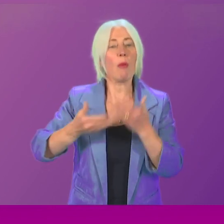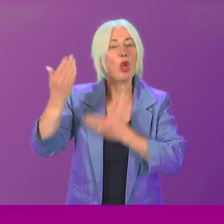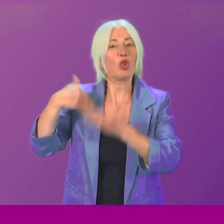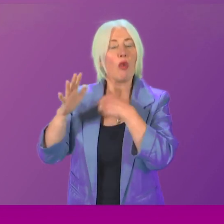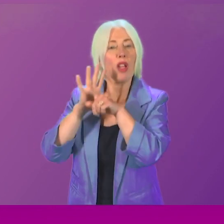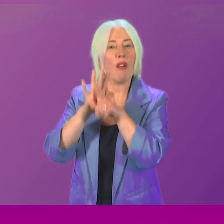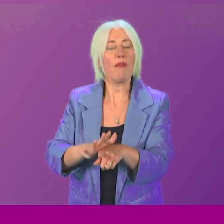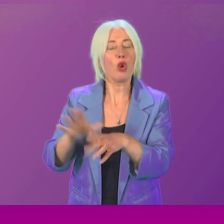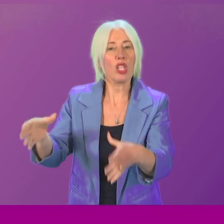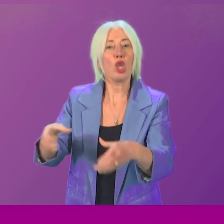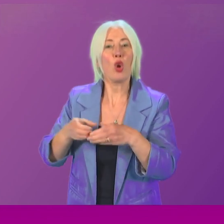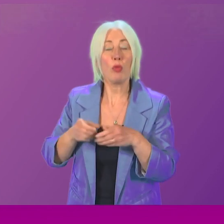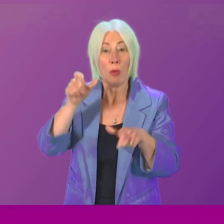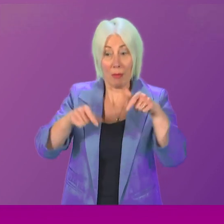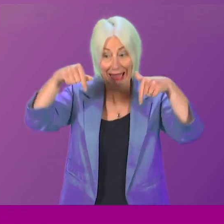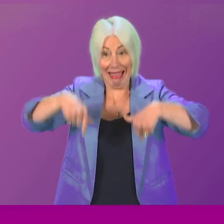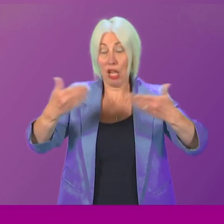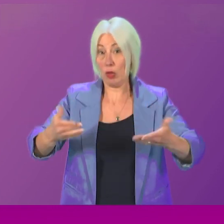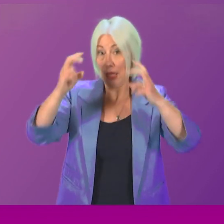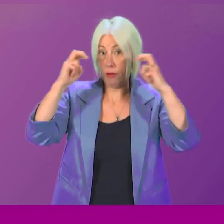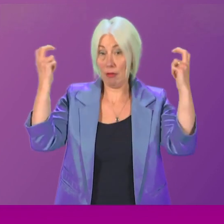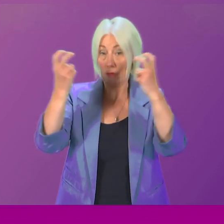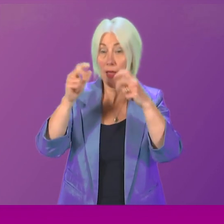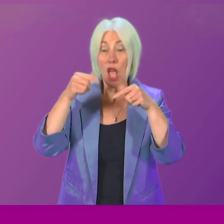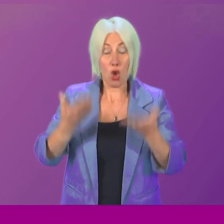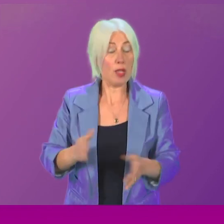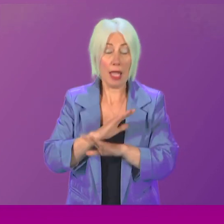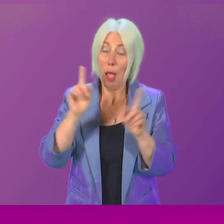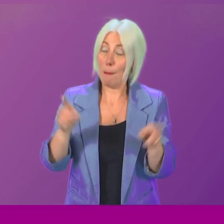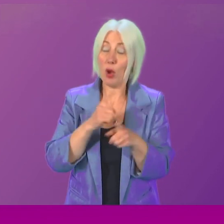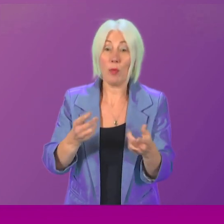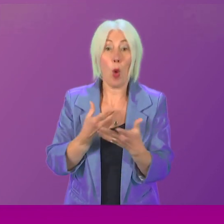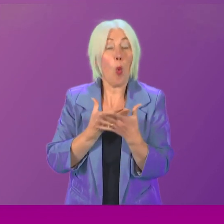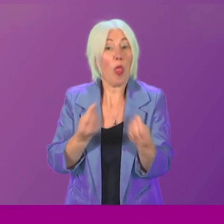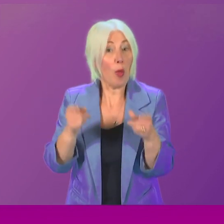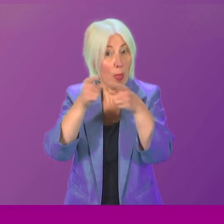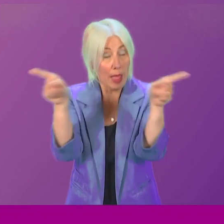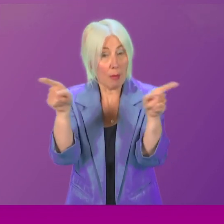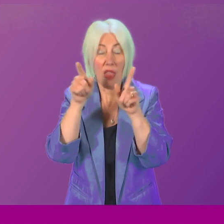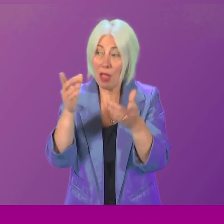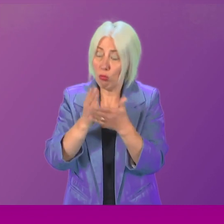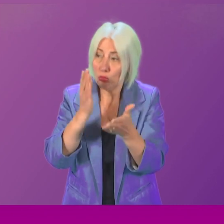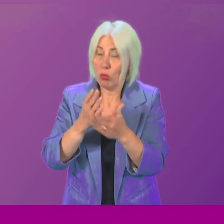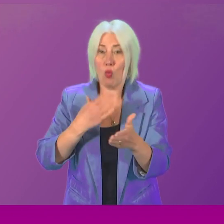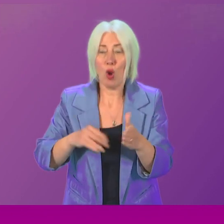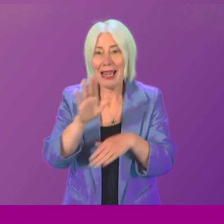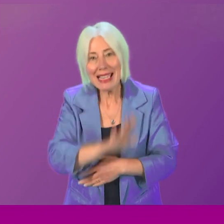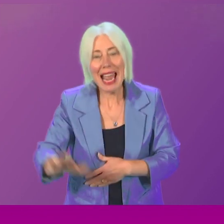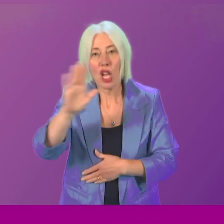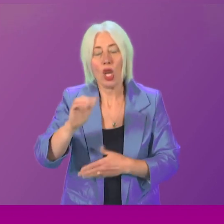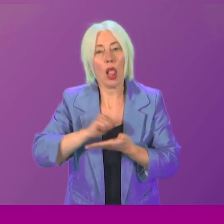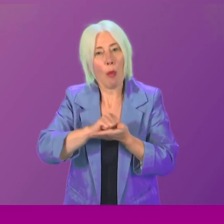adoption. Today would not have been possible without them and their determination to seek a sincere national apology